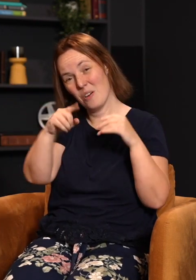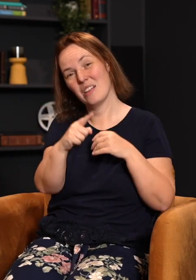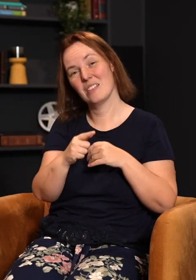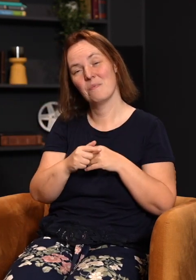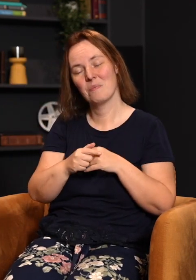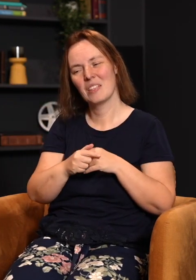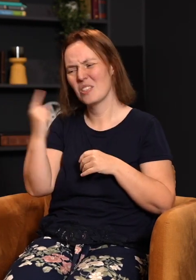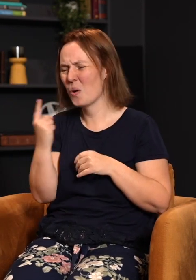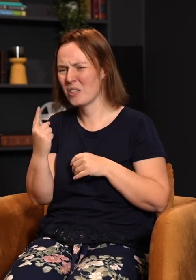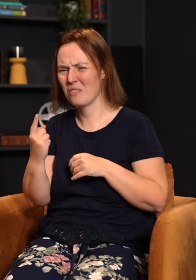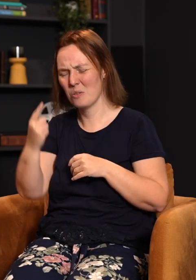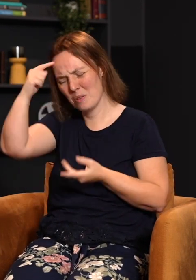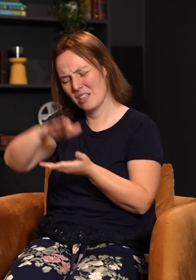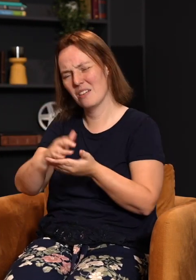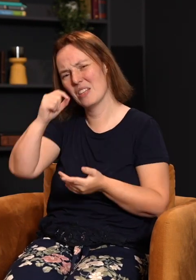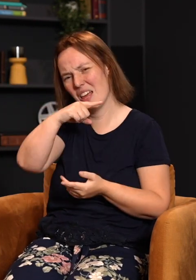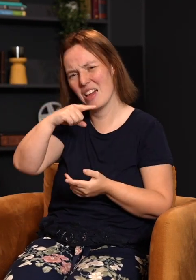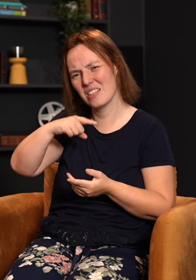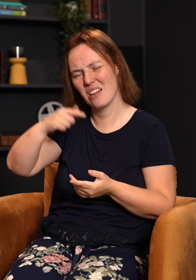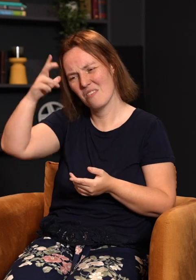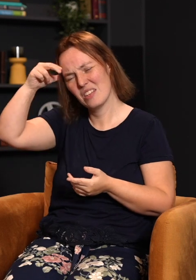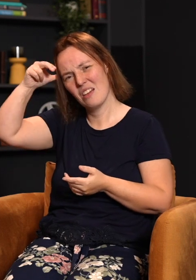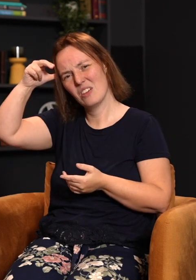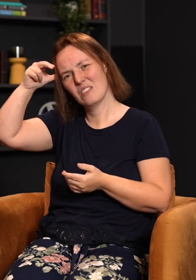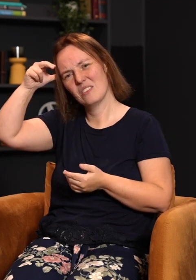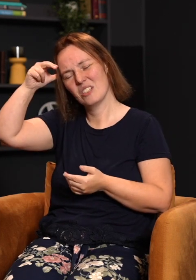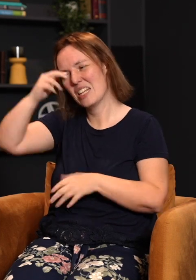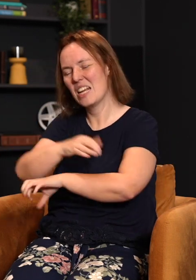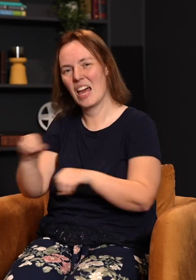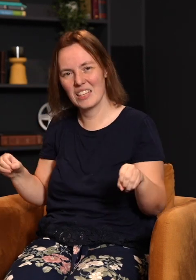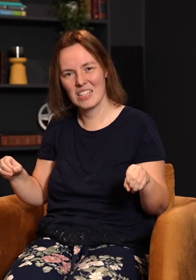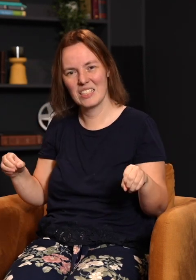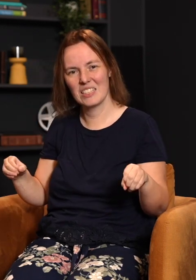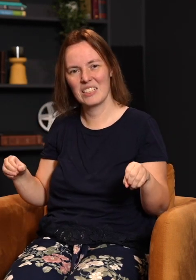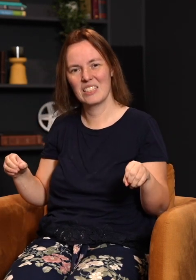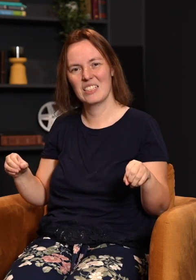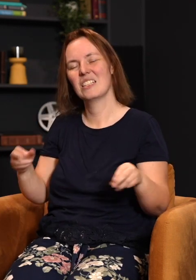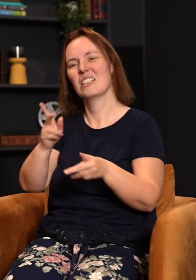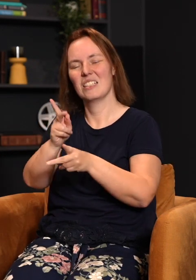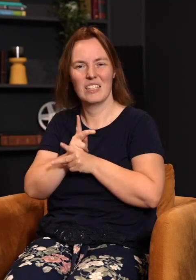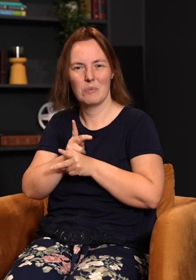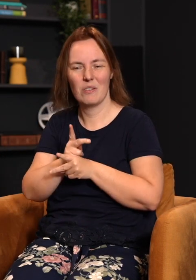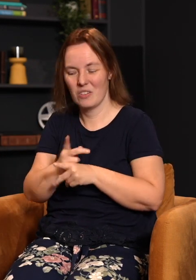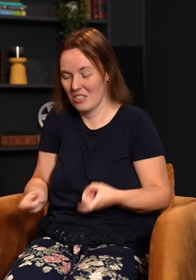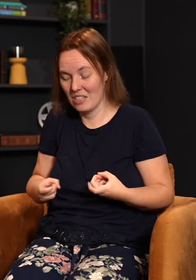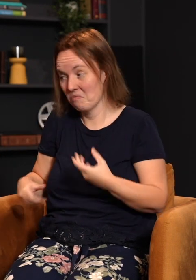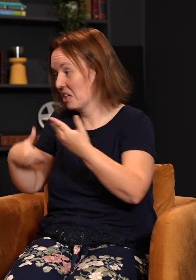only if you believe the lies of the devil, the accuser, that you don't go in. There's nothing to hinder you. If there's sin, confess it.